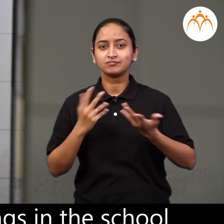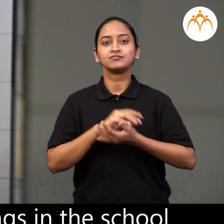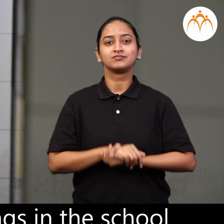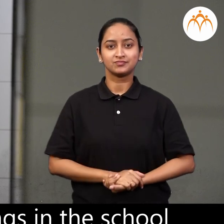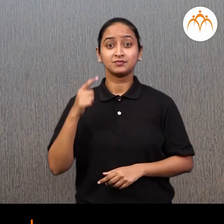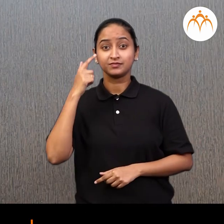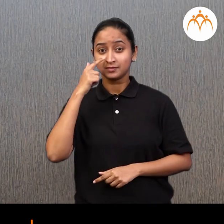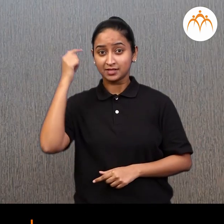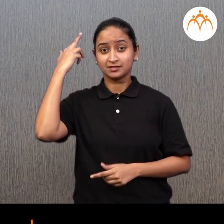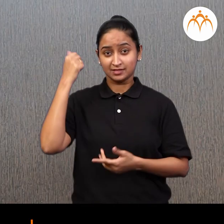Compass.